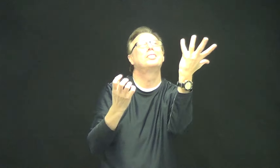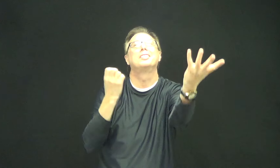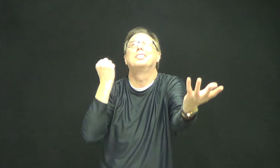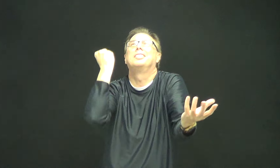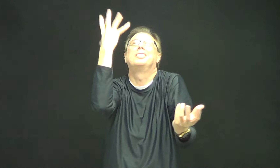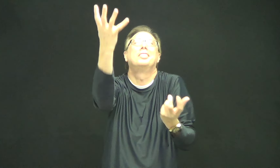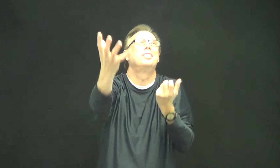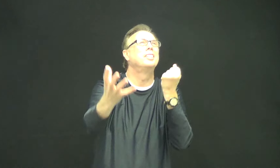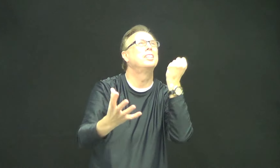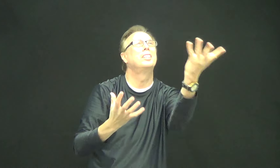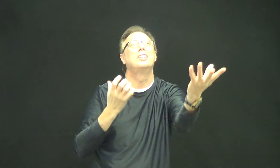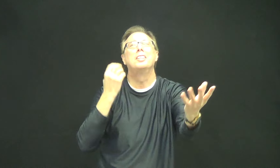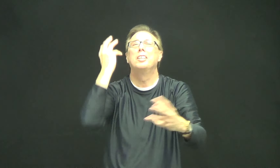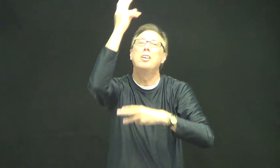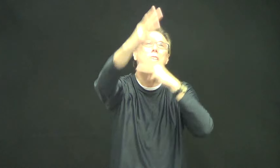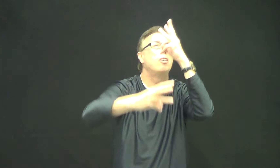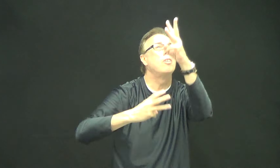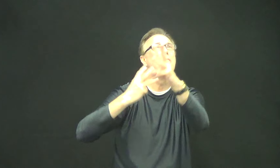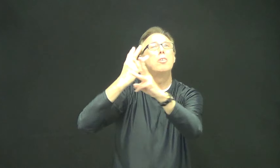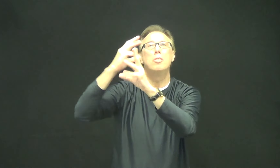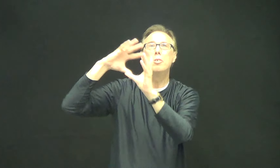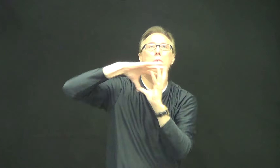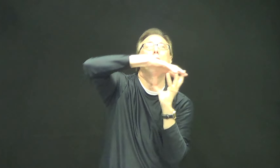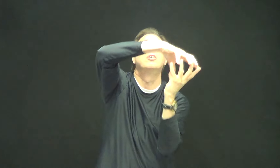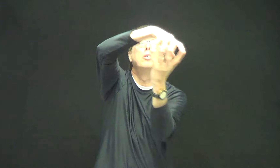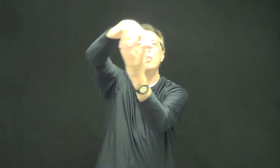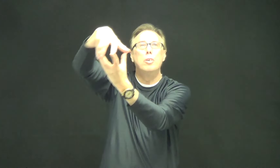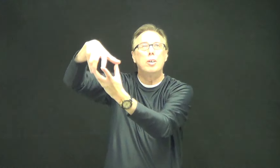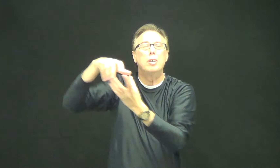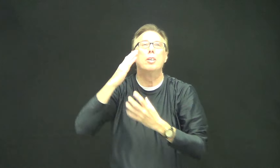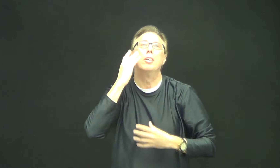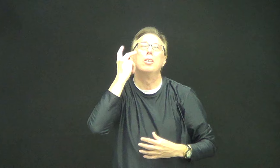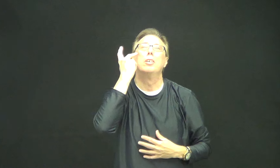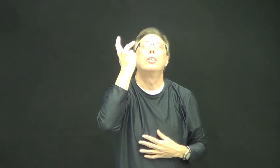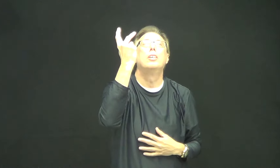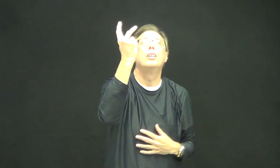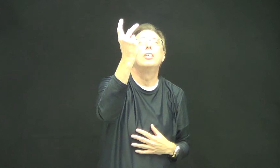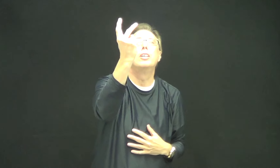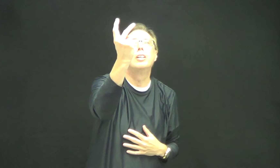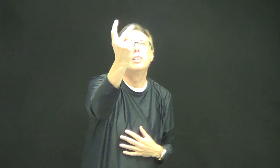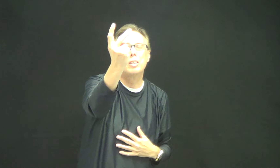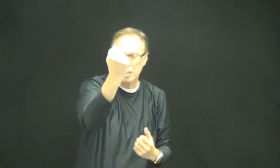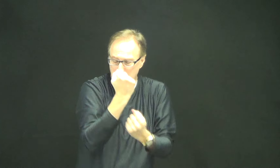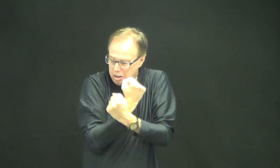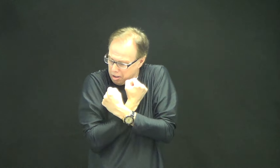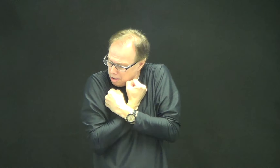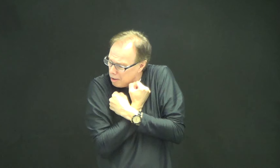all the world will hear. .